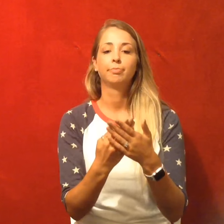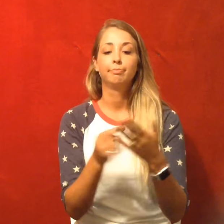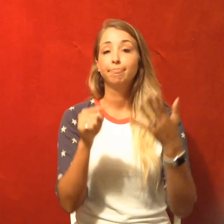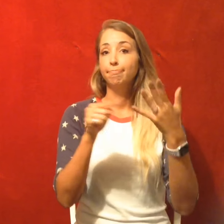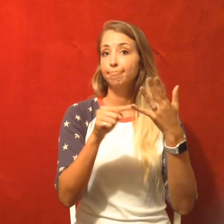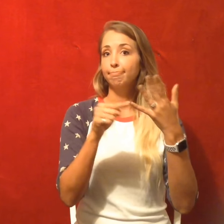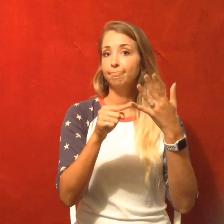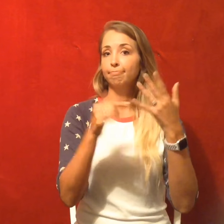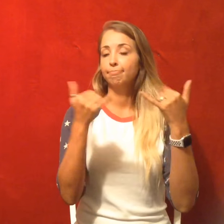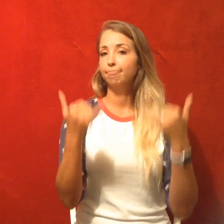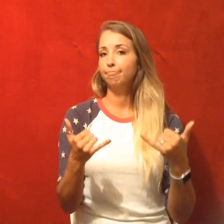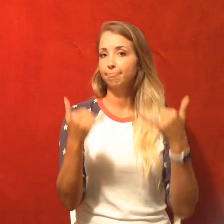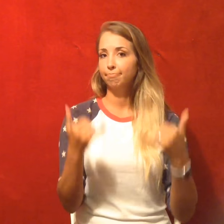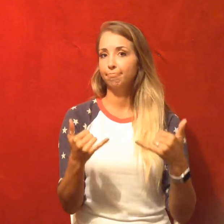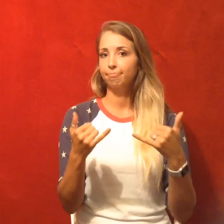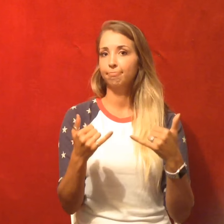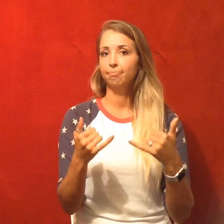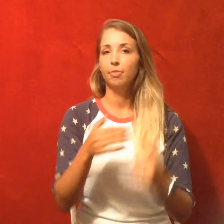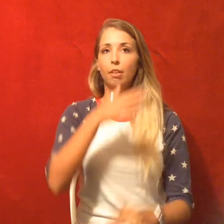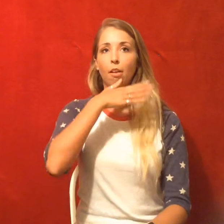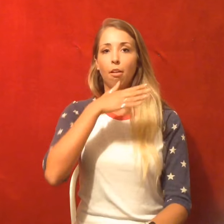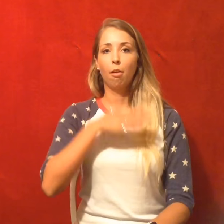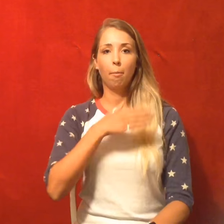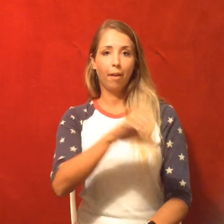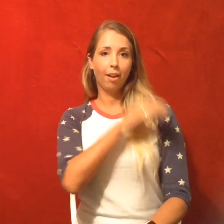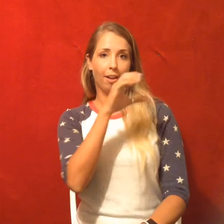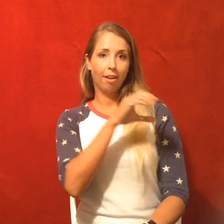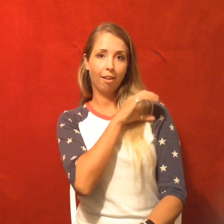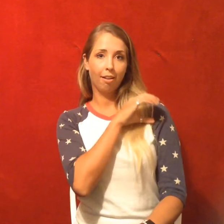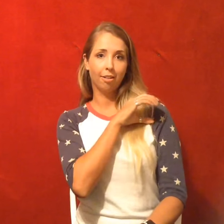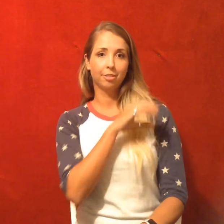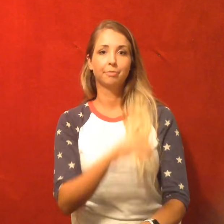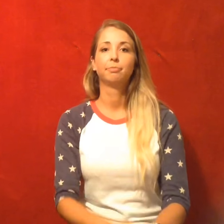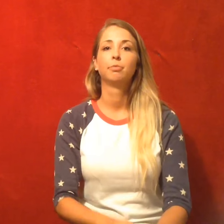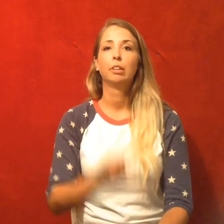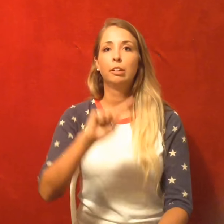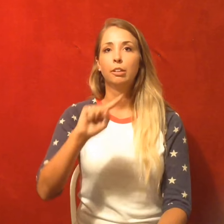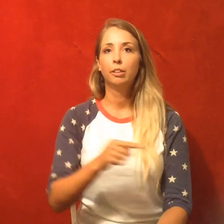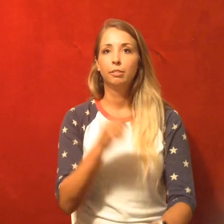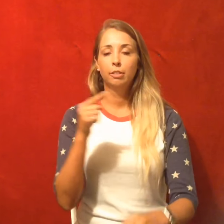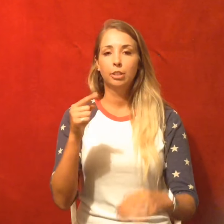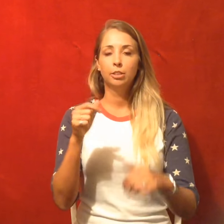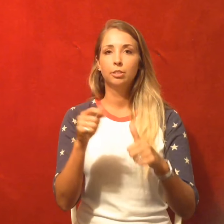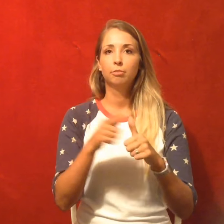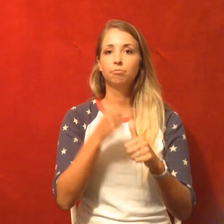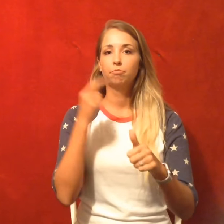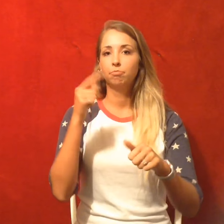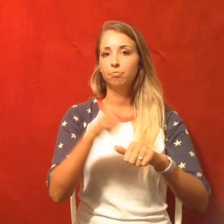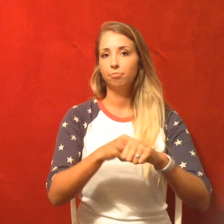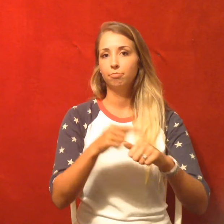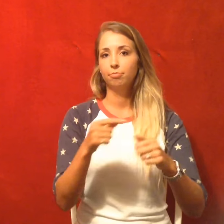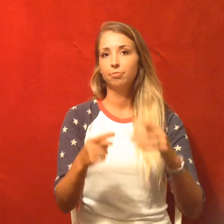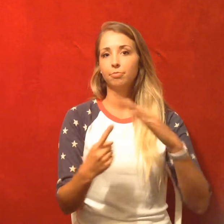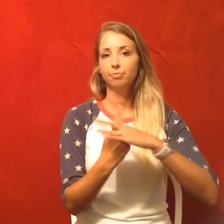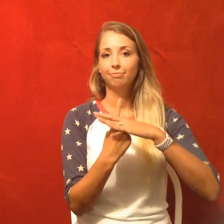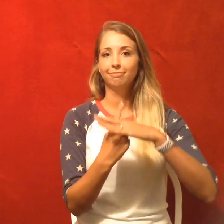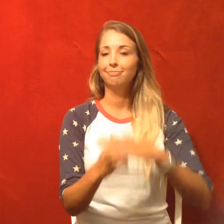23rd or 4th. I could be wrong. You guys can check it out. But anyway, let's go ahead and get started. Ready to go.